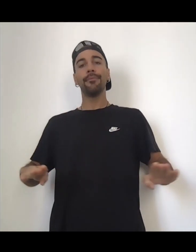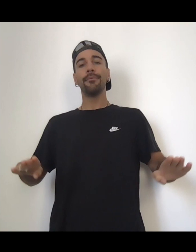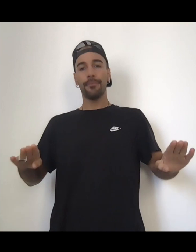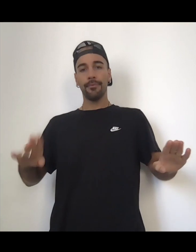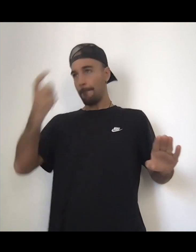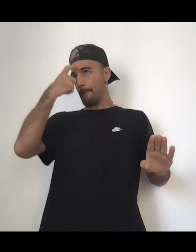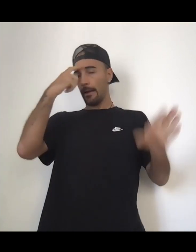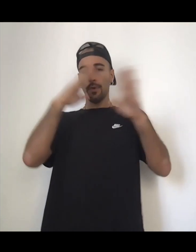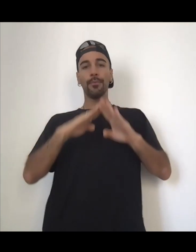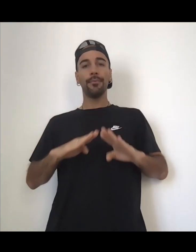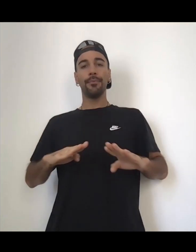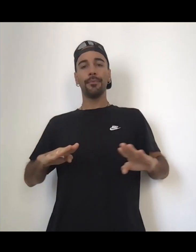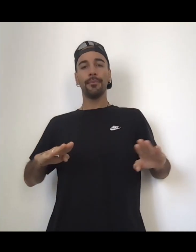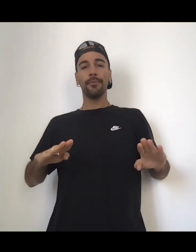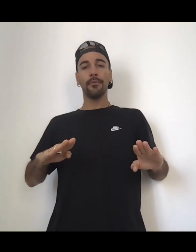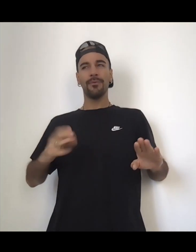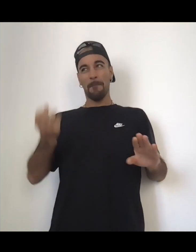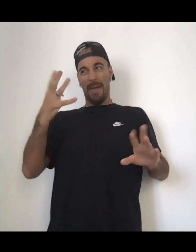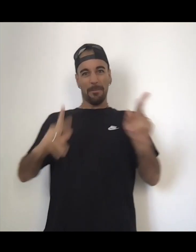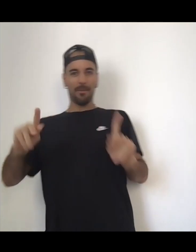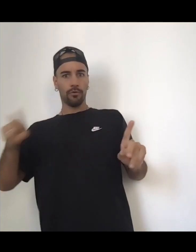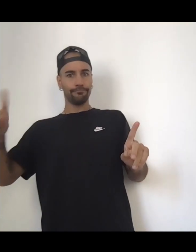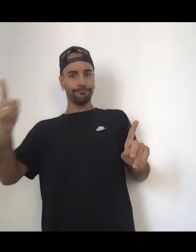people think this about meditation, too, that meditation is just this, like,